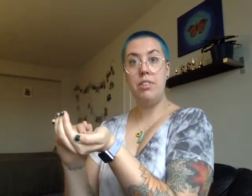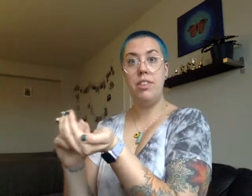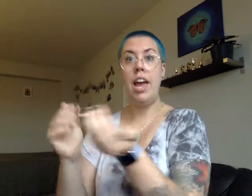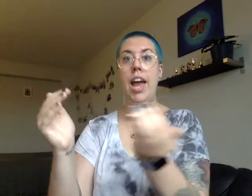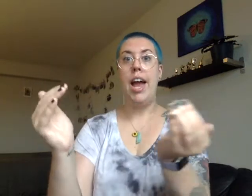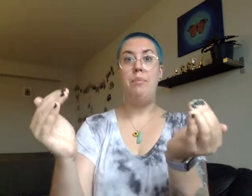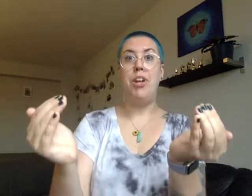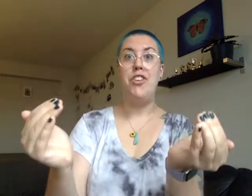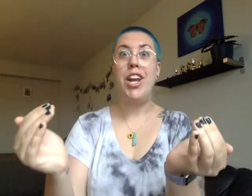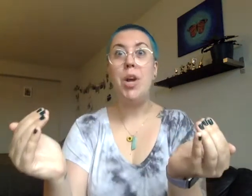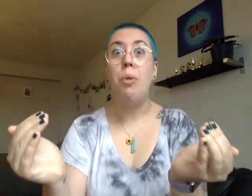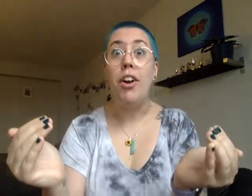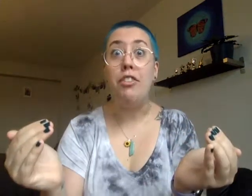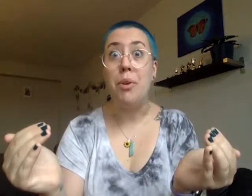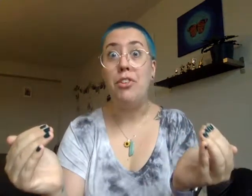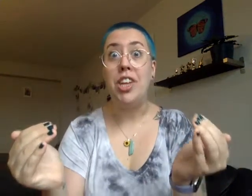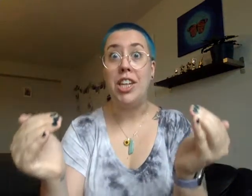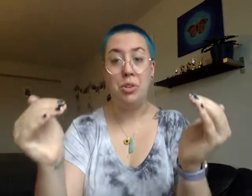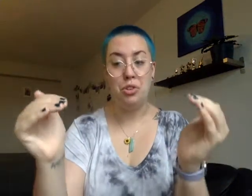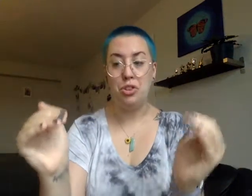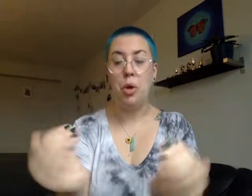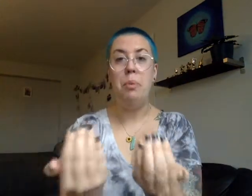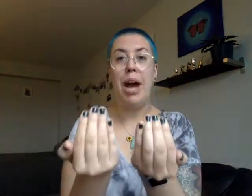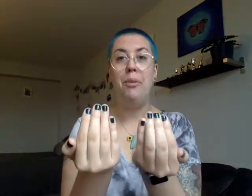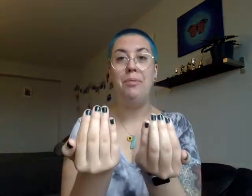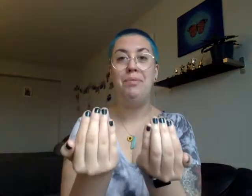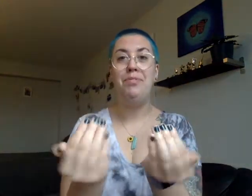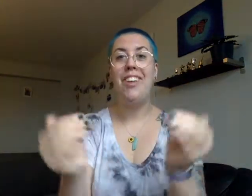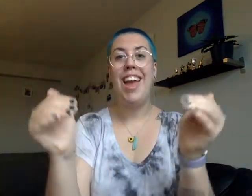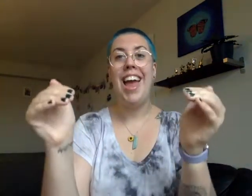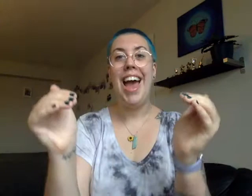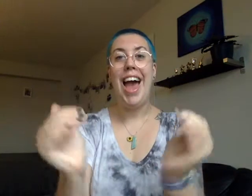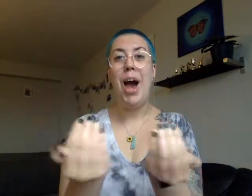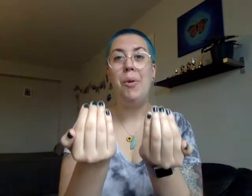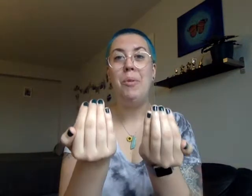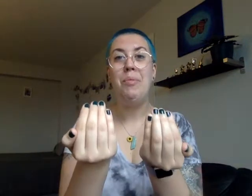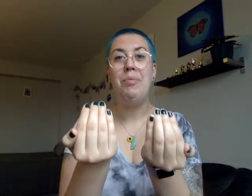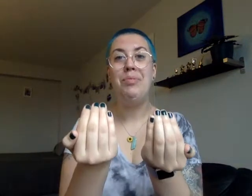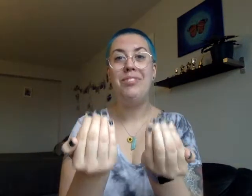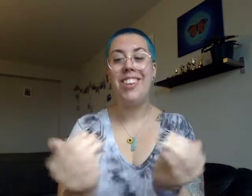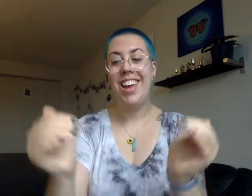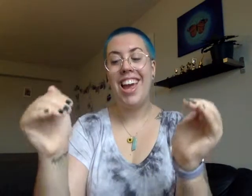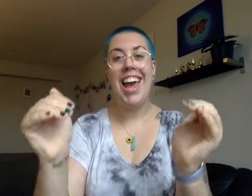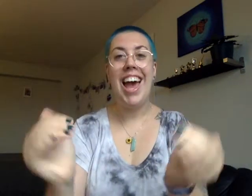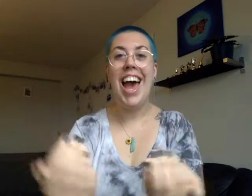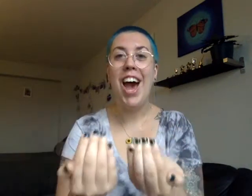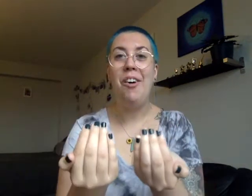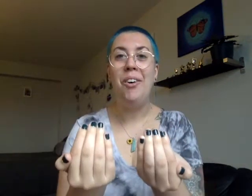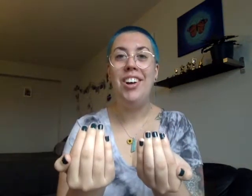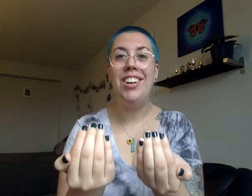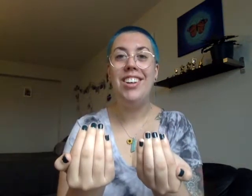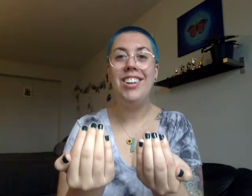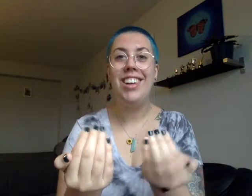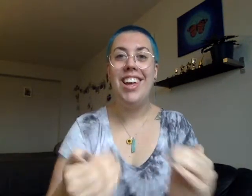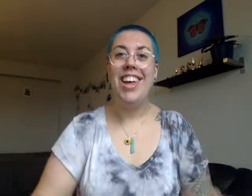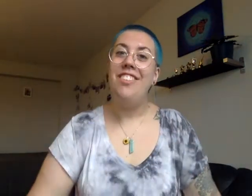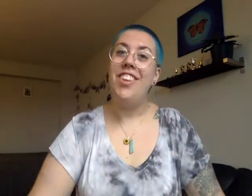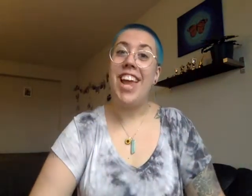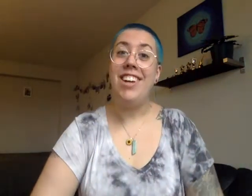and pretend you're getting water from your sink. You scoop it out. How. How. The next